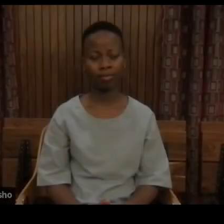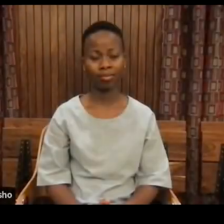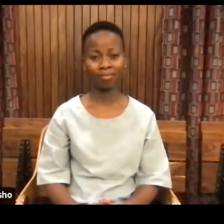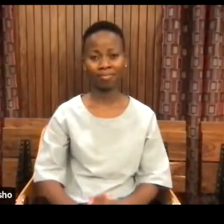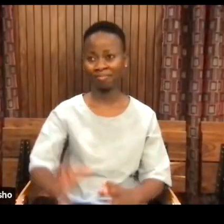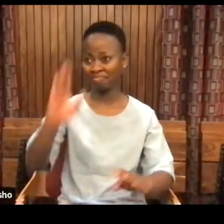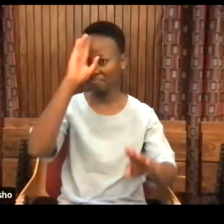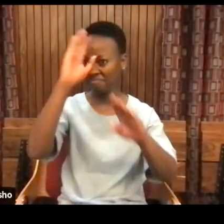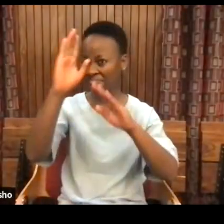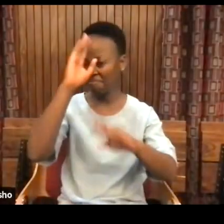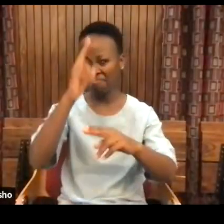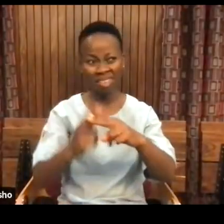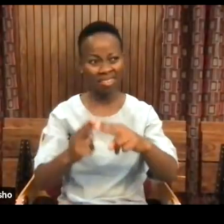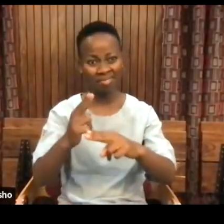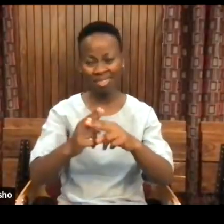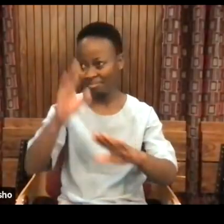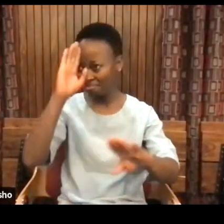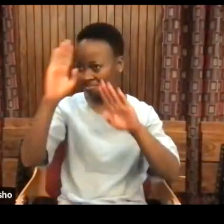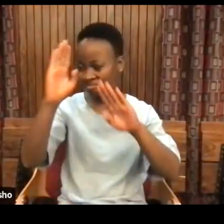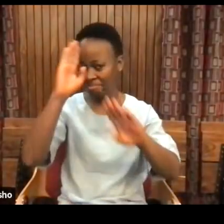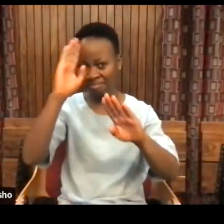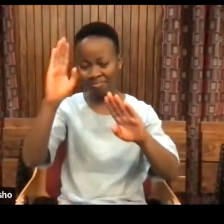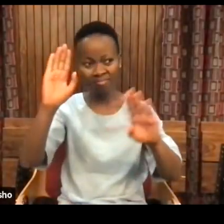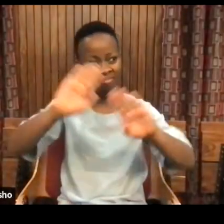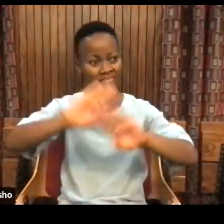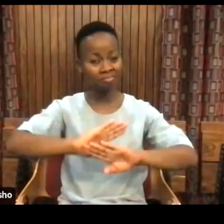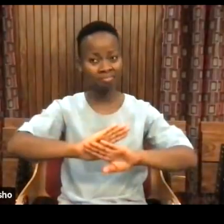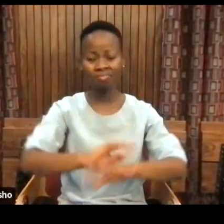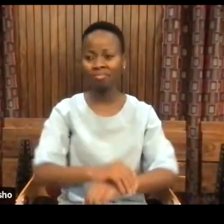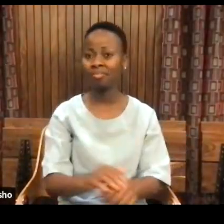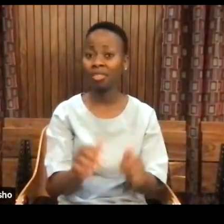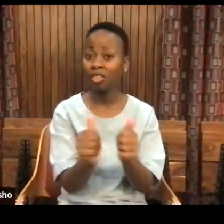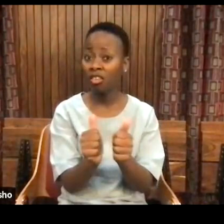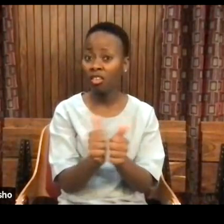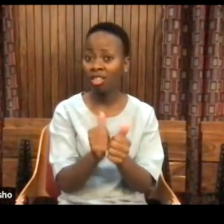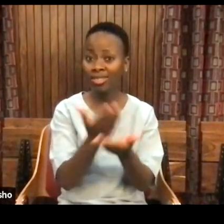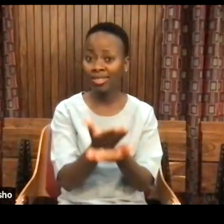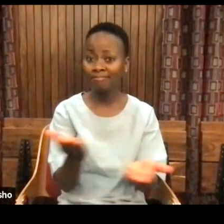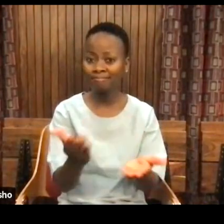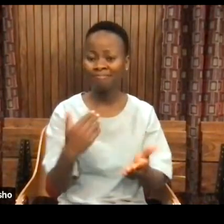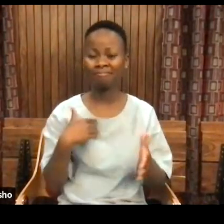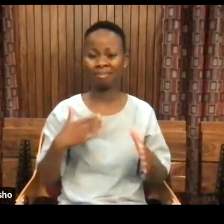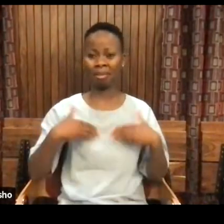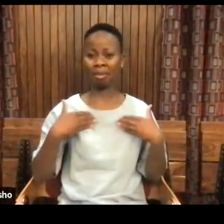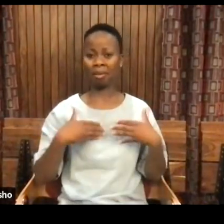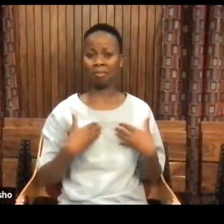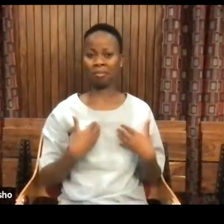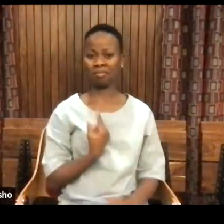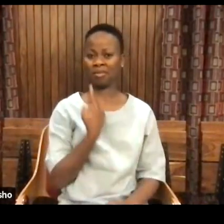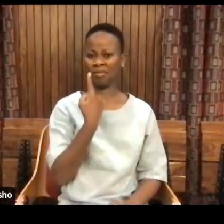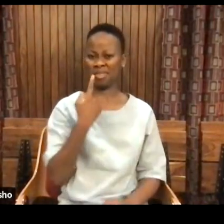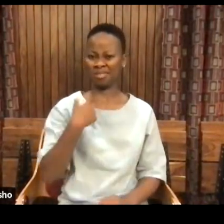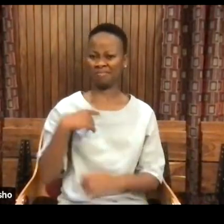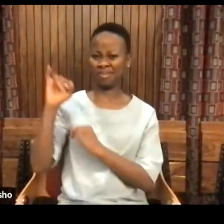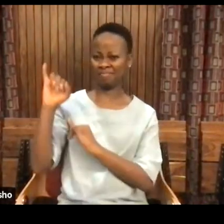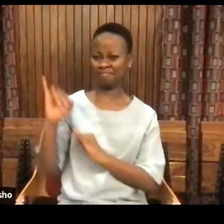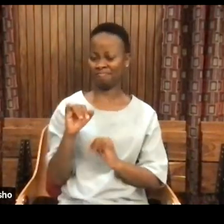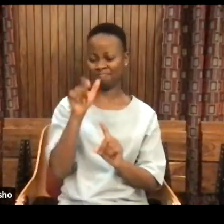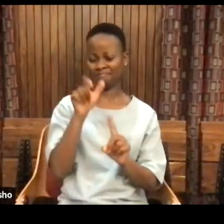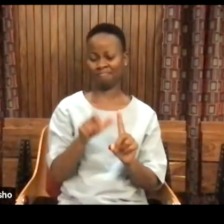Good evening colleagues, I'm delighted to be the one to introduce